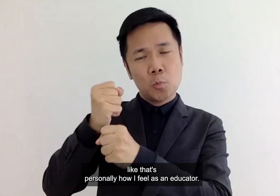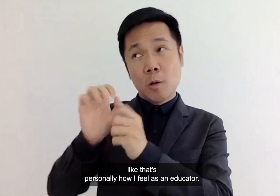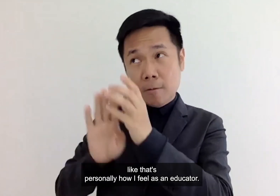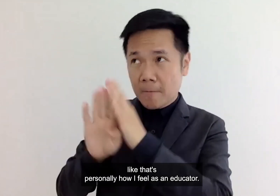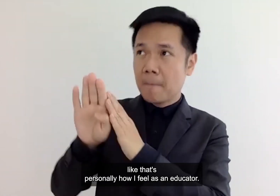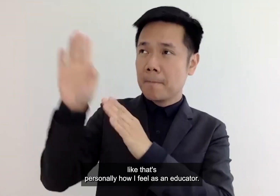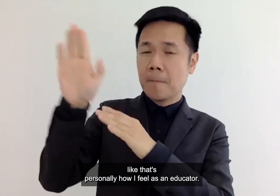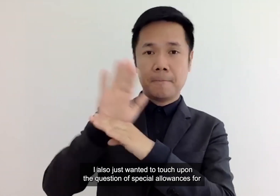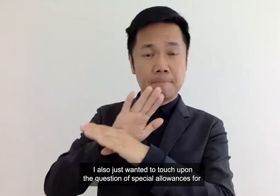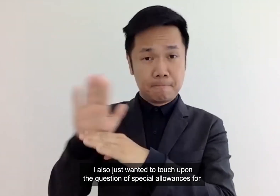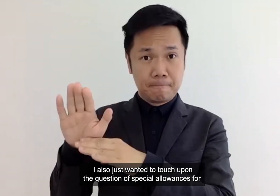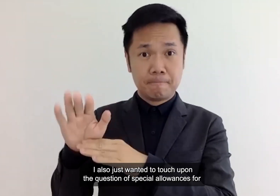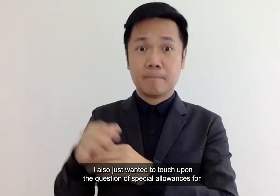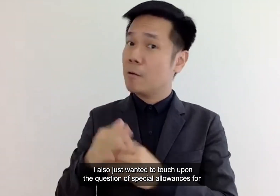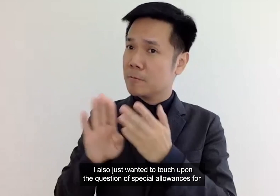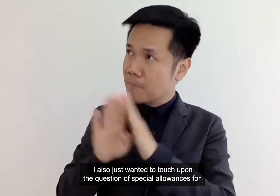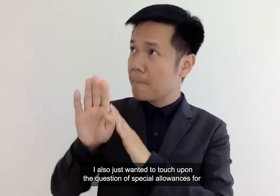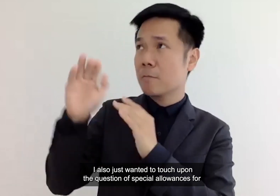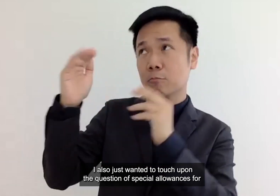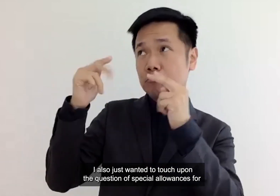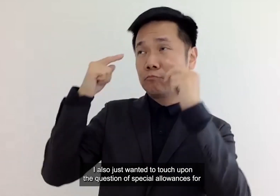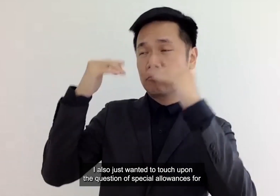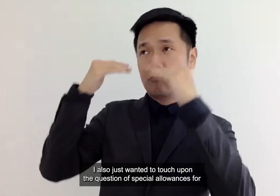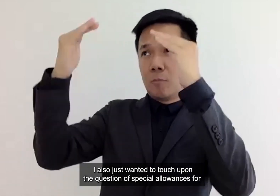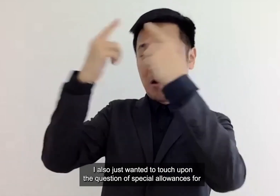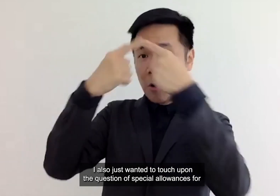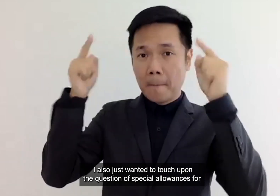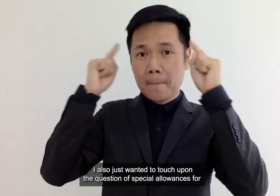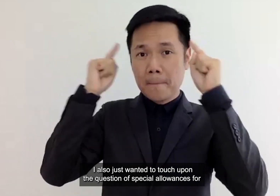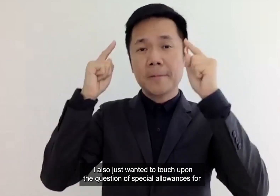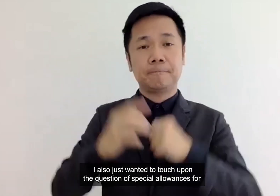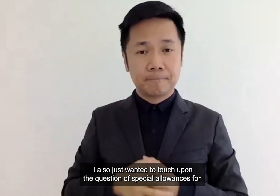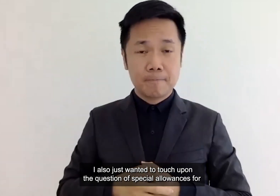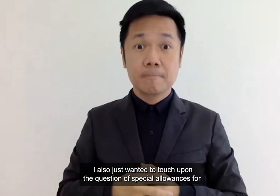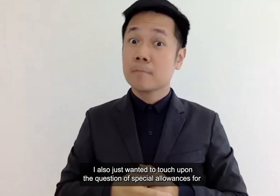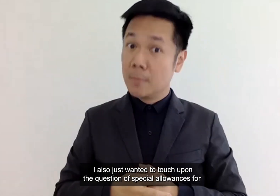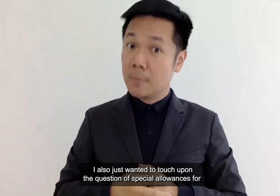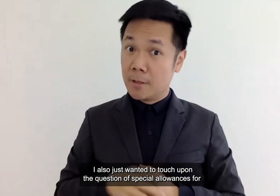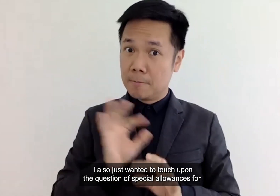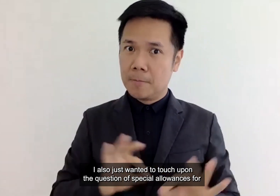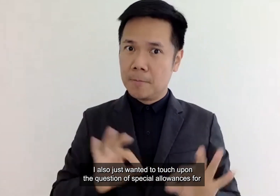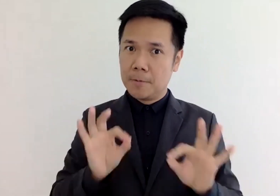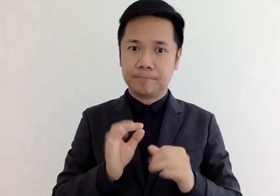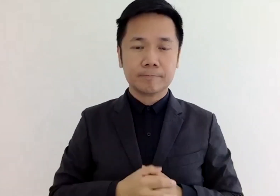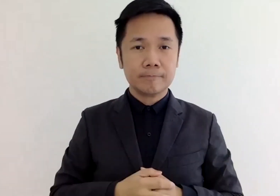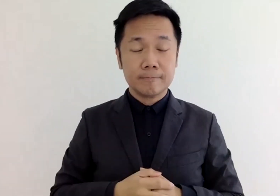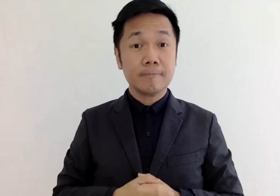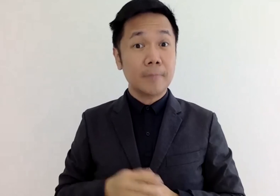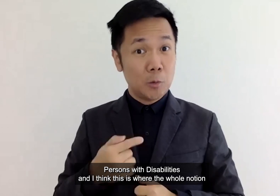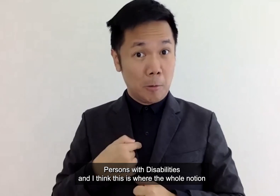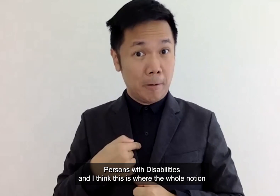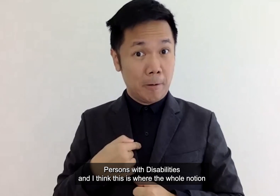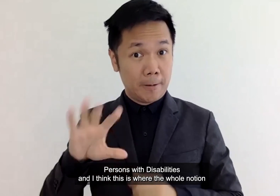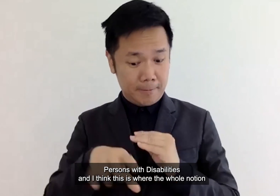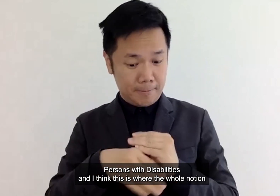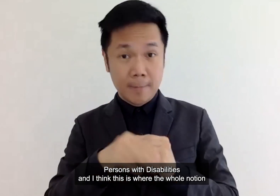feel as an educator um i also just wanted to touch upon the u.s question of special allowances for um